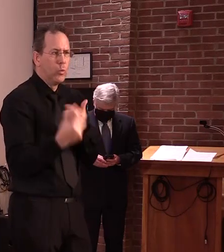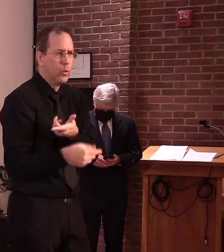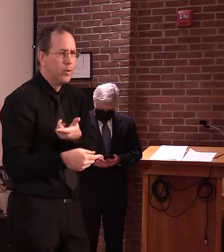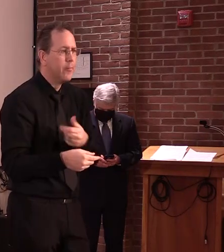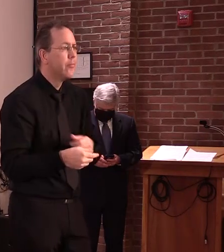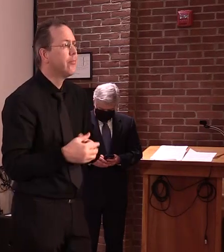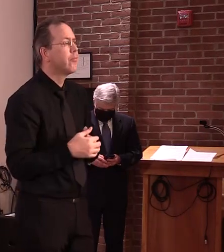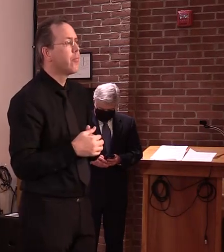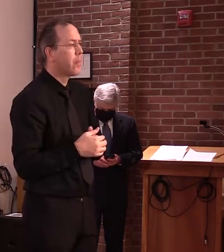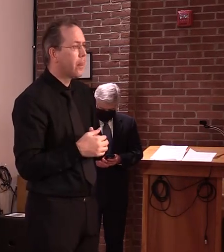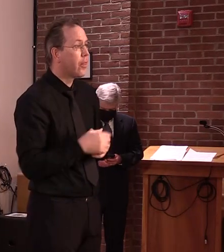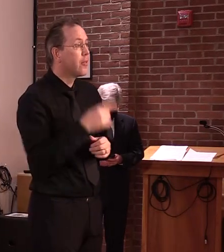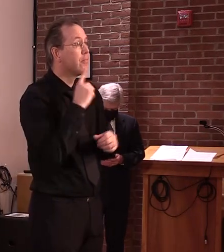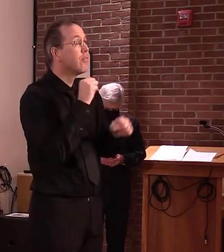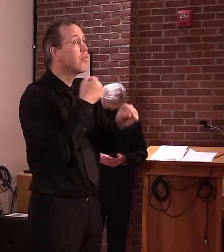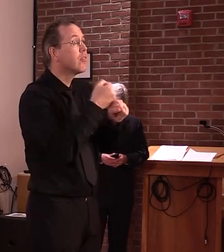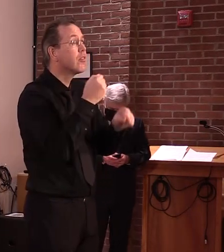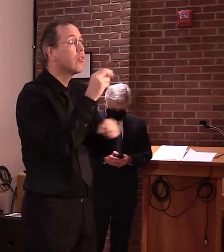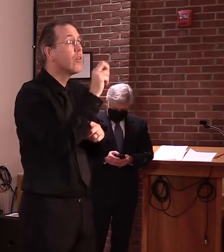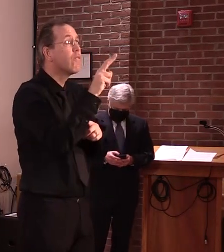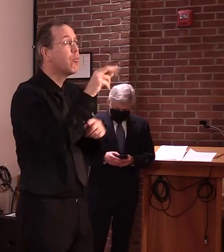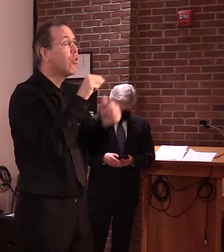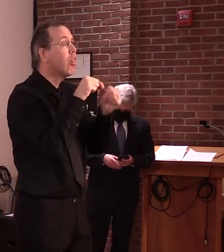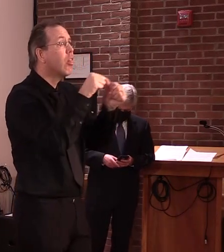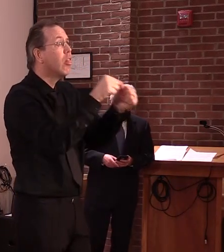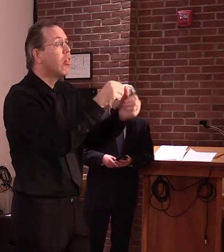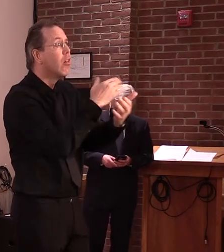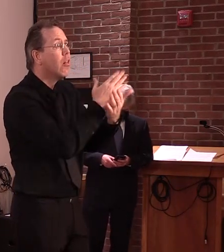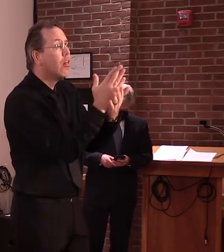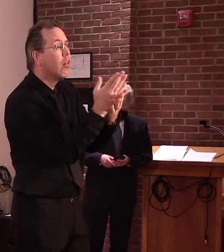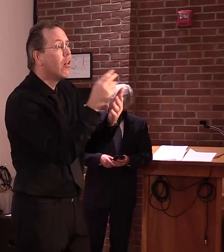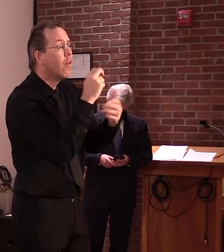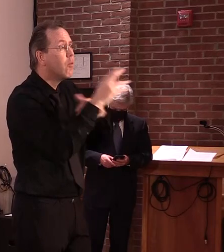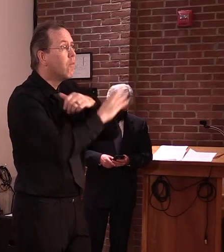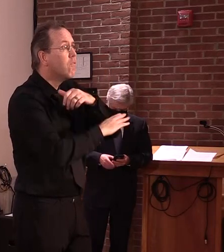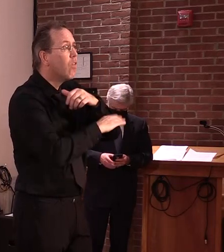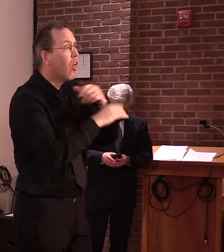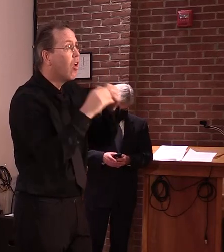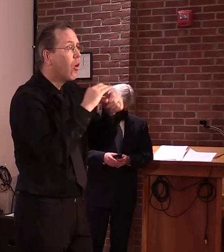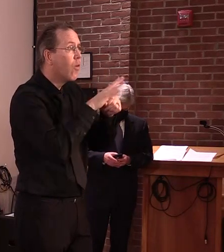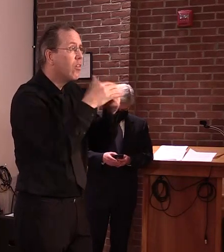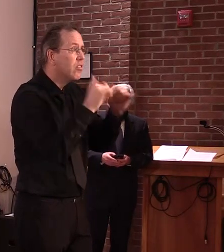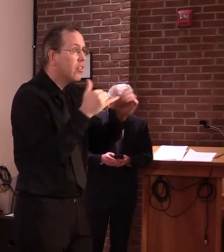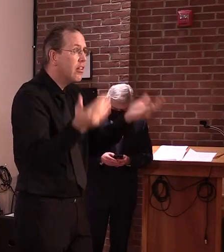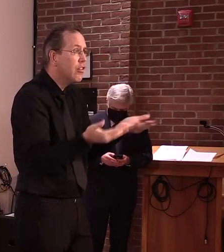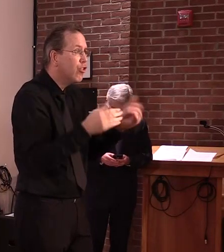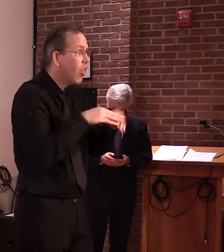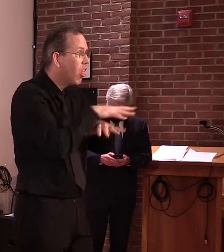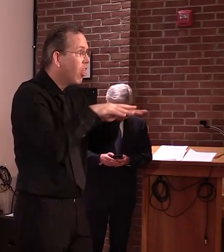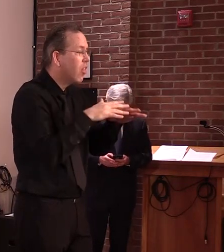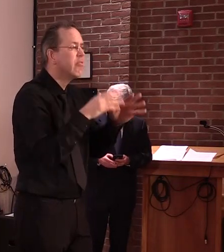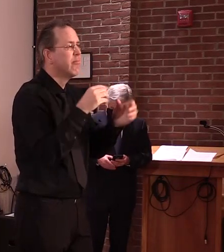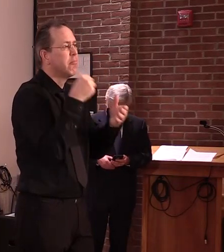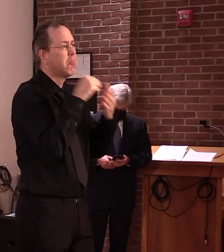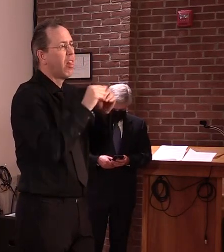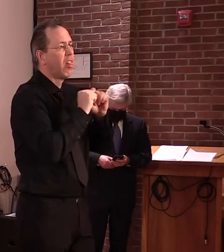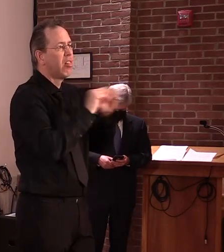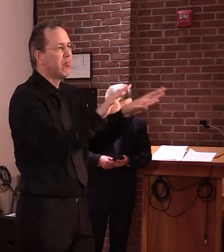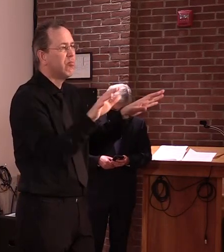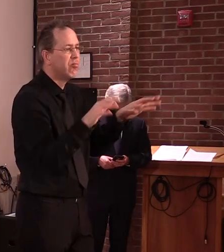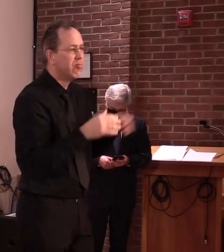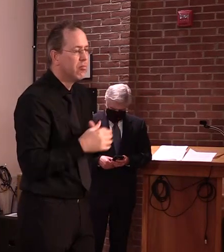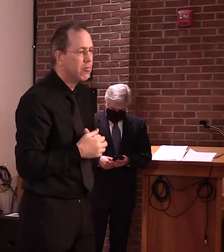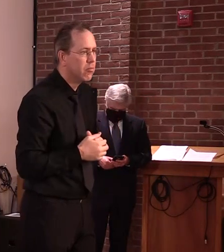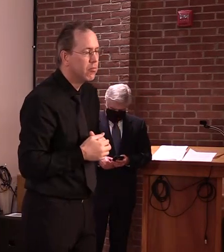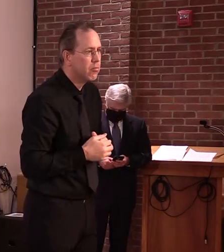Um, and a quick follow-up, will your administration be looking at how elections are being done in other nations? For example, it's being reported,